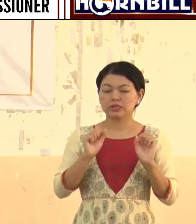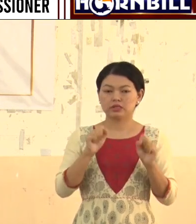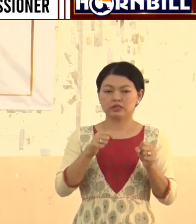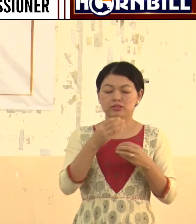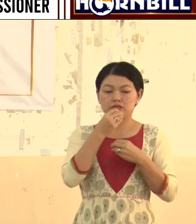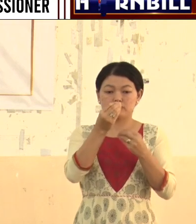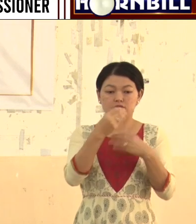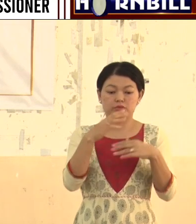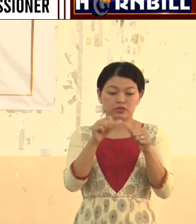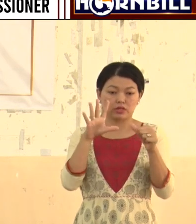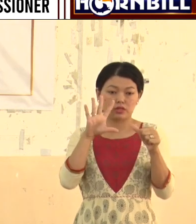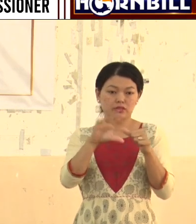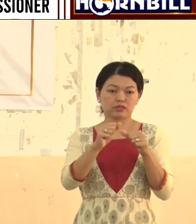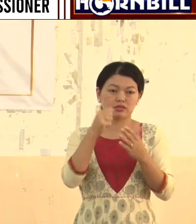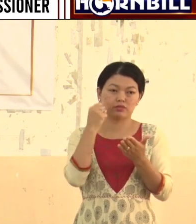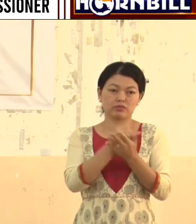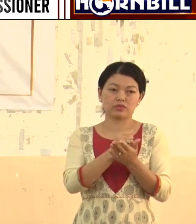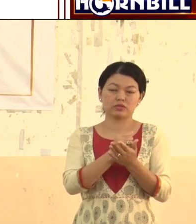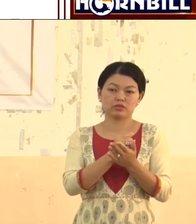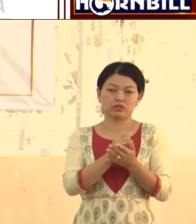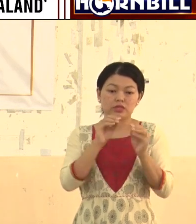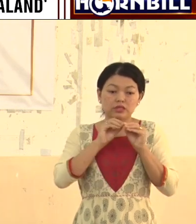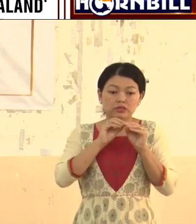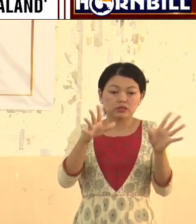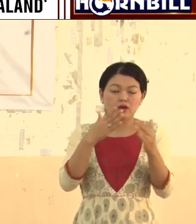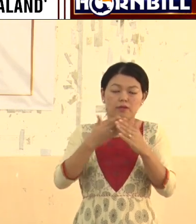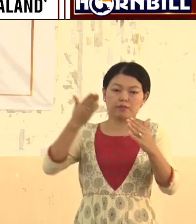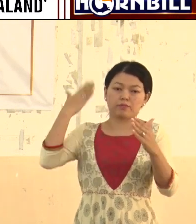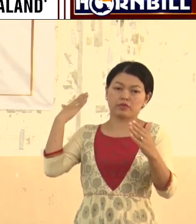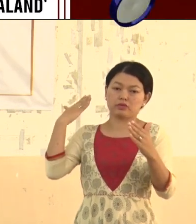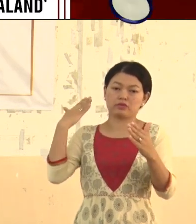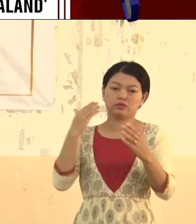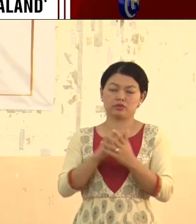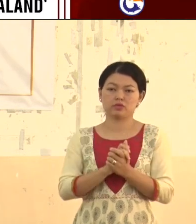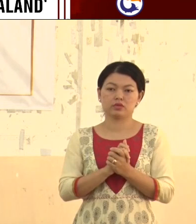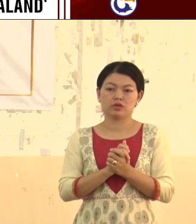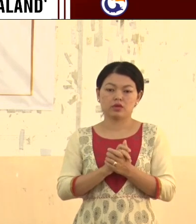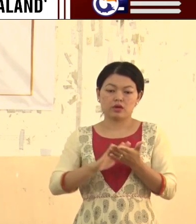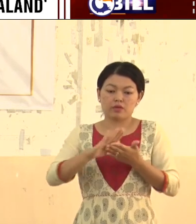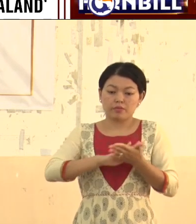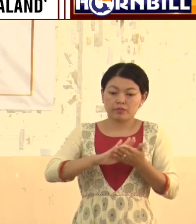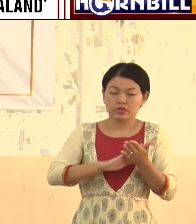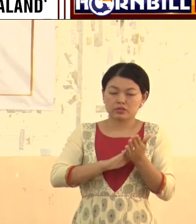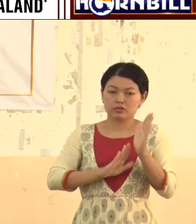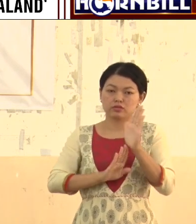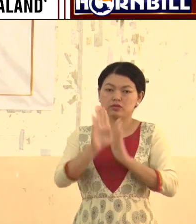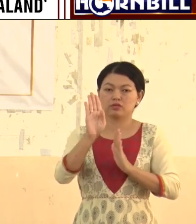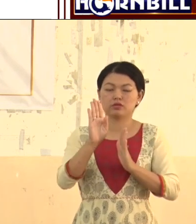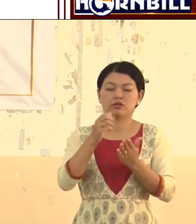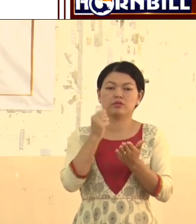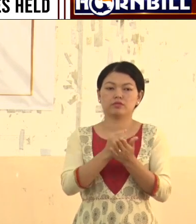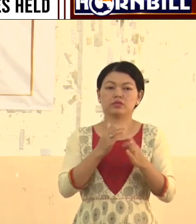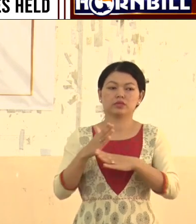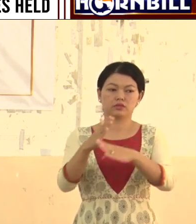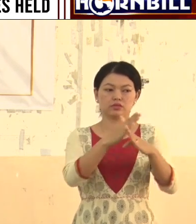information. We need to circulate information to the public so that it reaches from the top to the bottom level in the community,